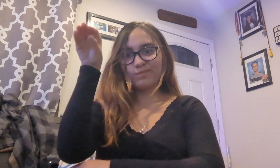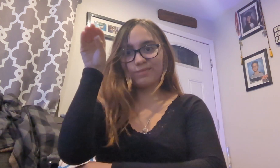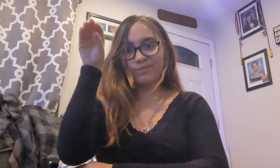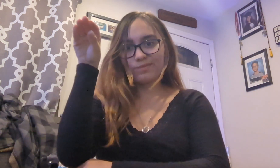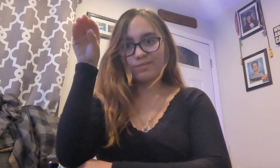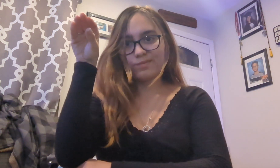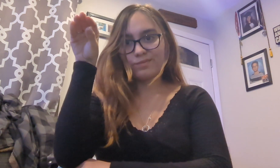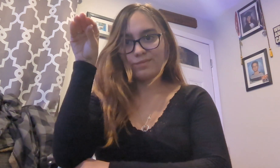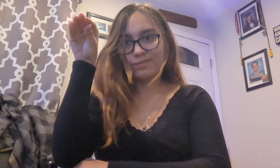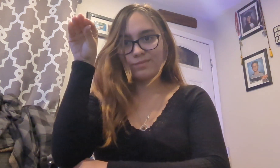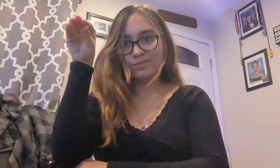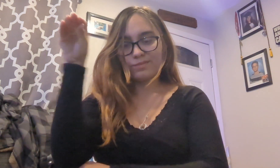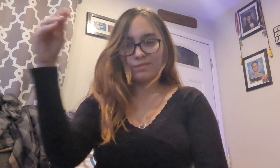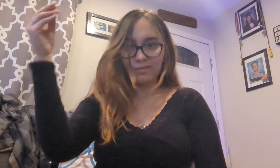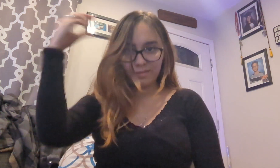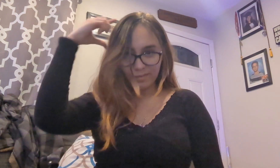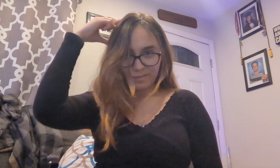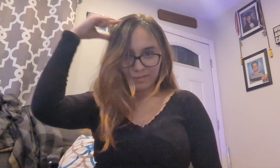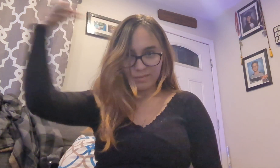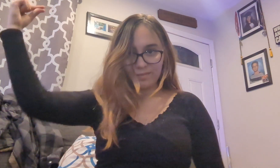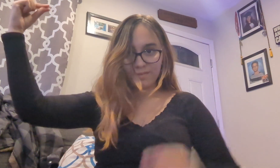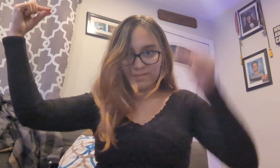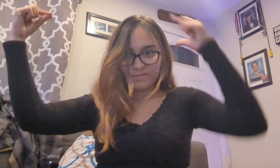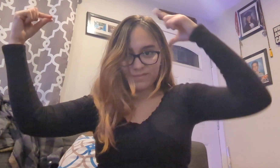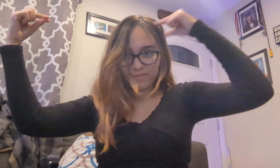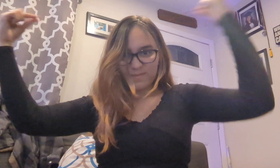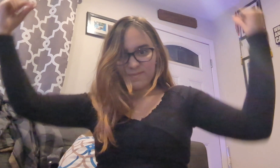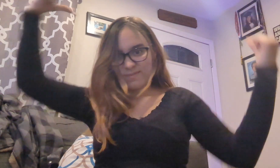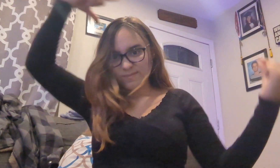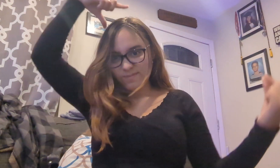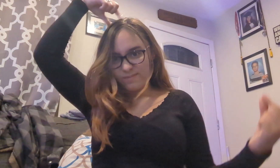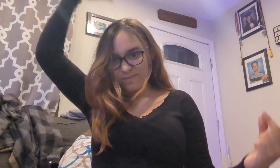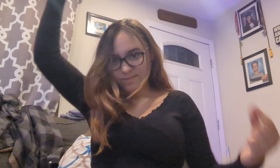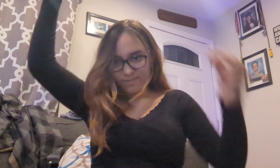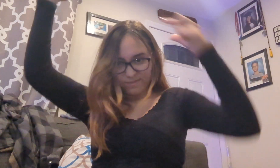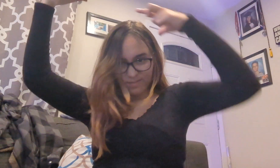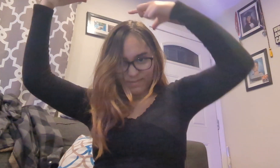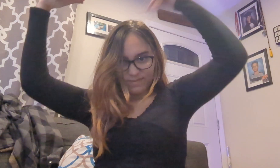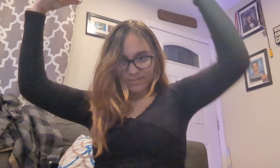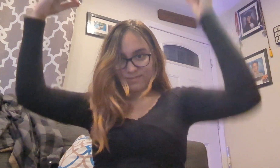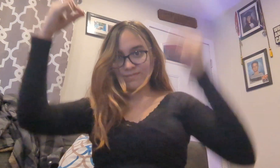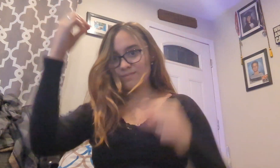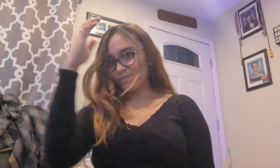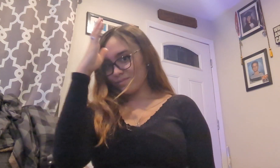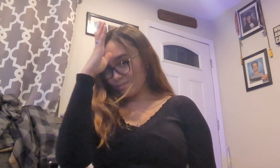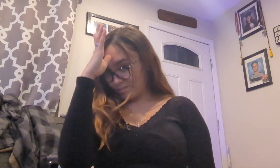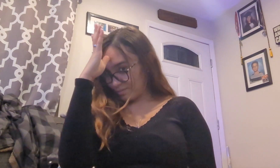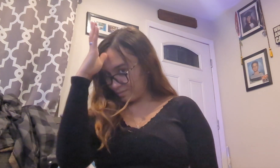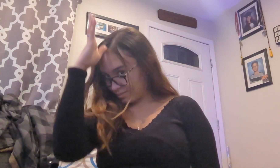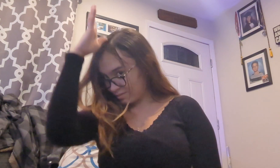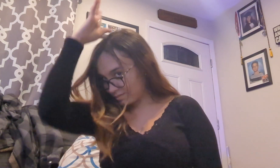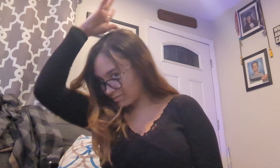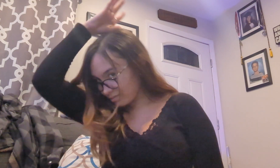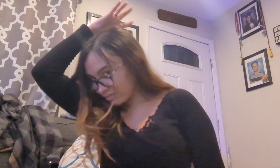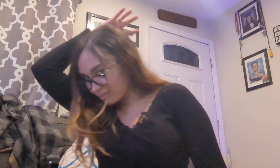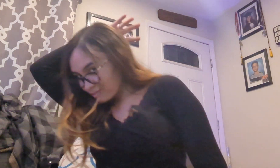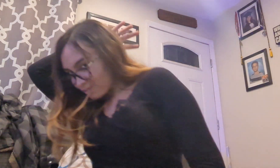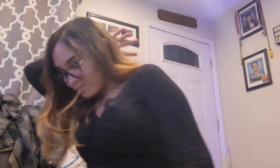this all. Okay. In exchange. I said, you know how you can sing it. Do you think it's working? It's not working. Sure it's not working.